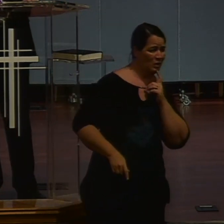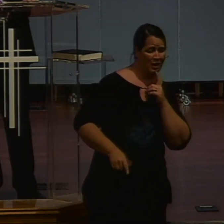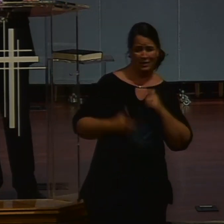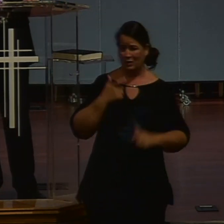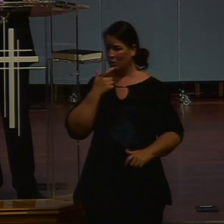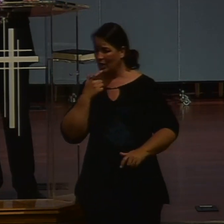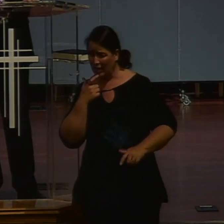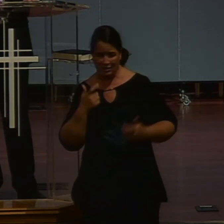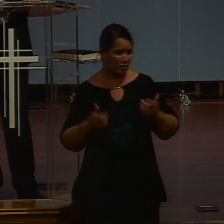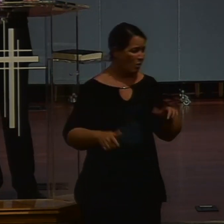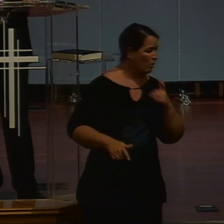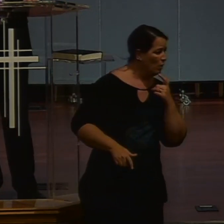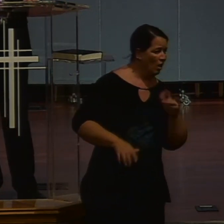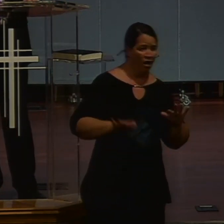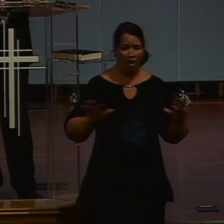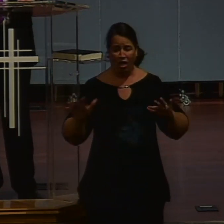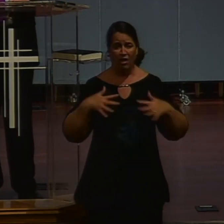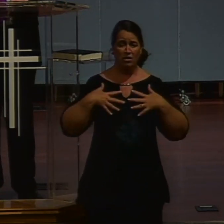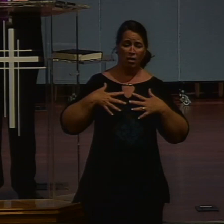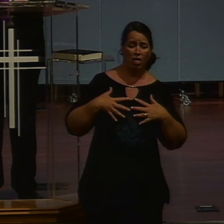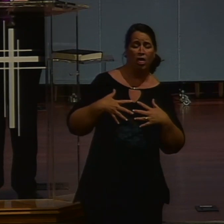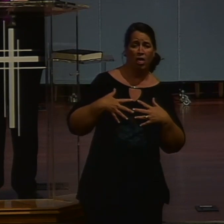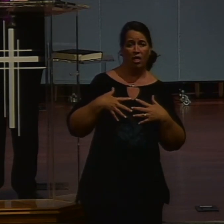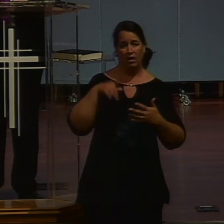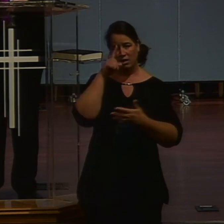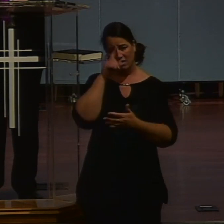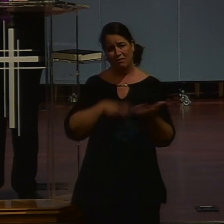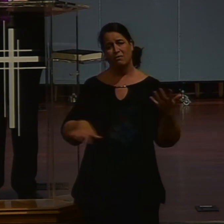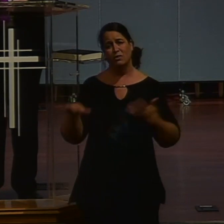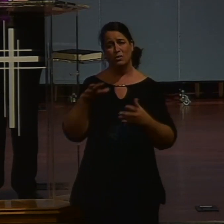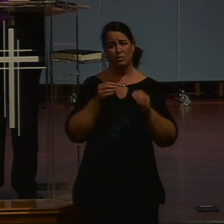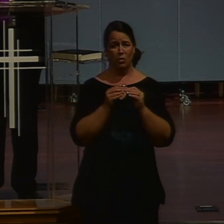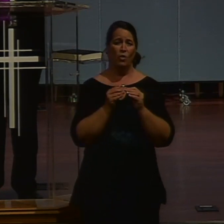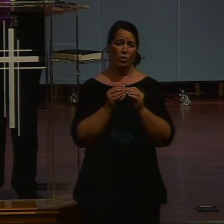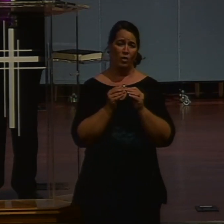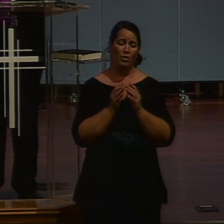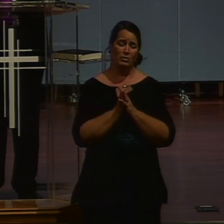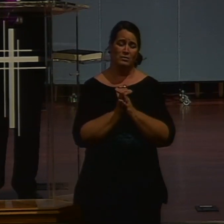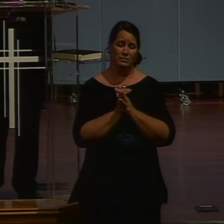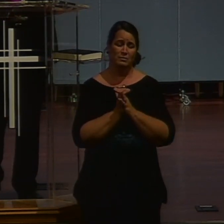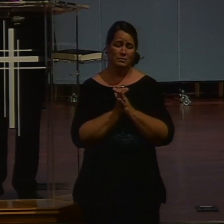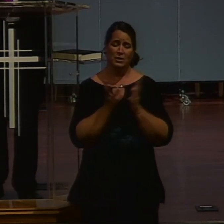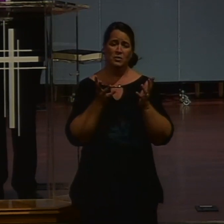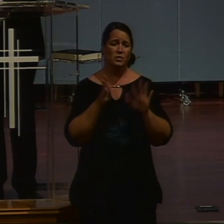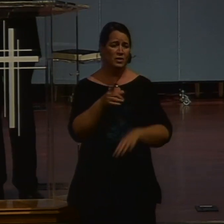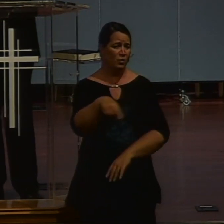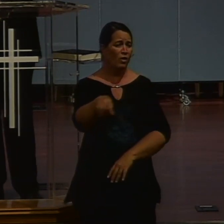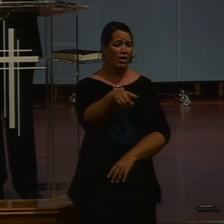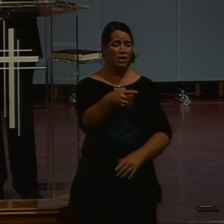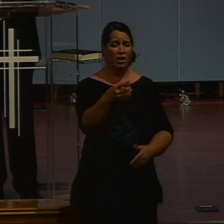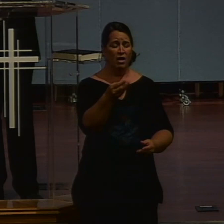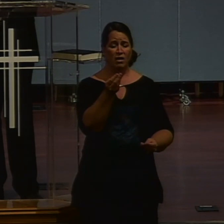and even more confused. And so we don't need another person telling us how to do life in general. And I want to say